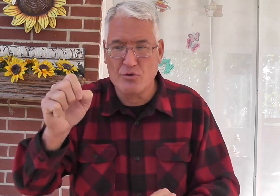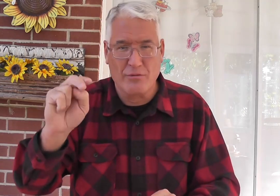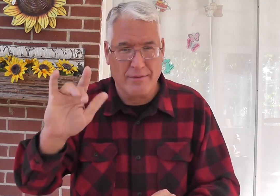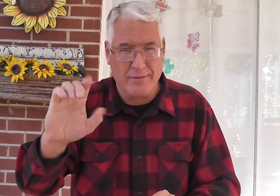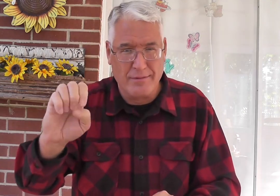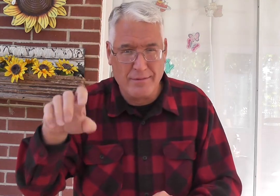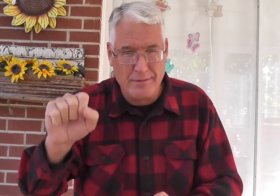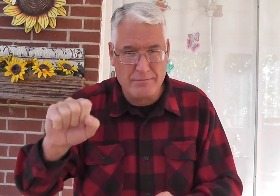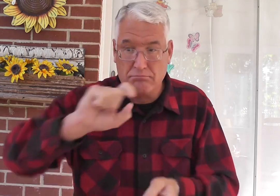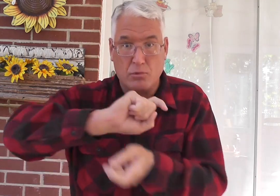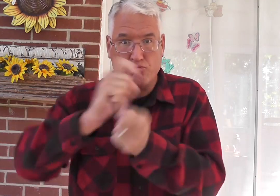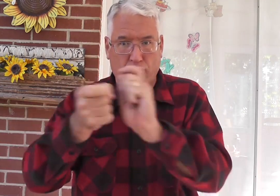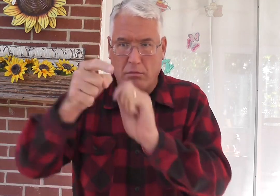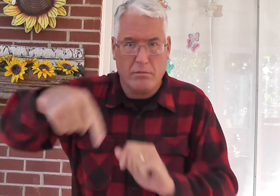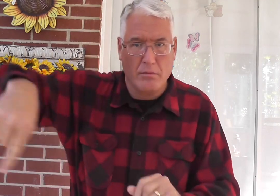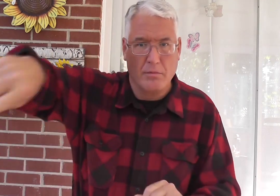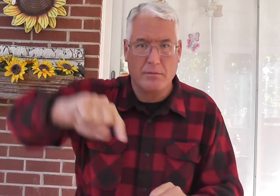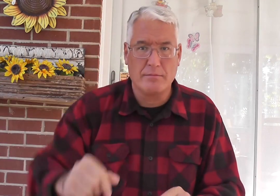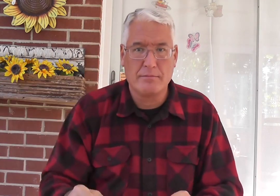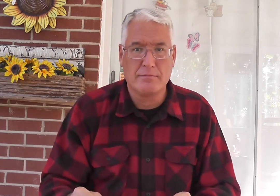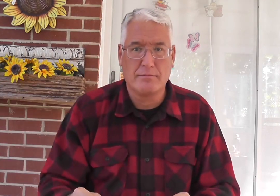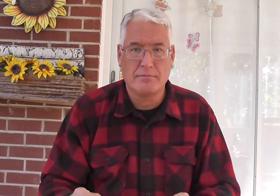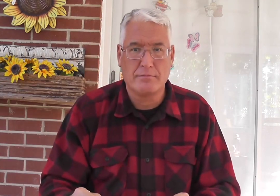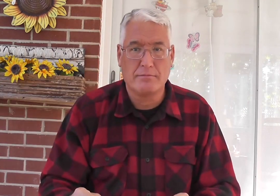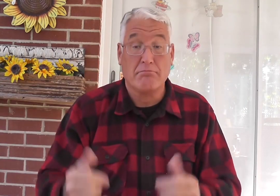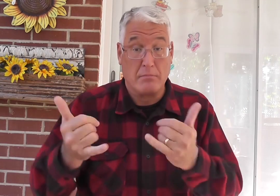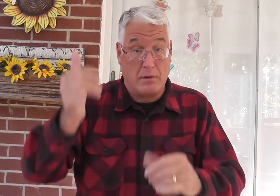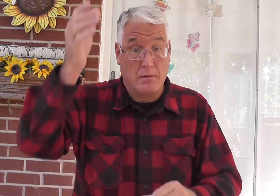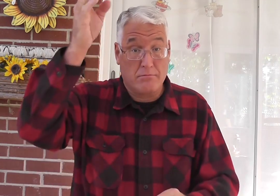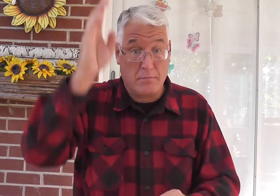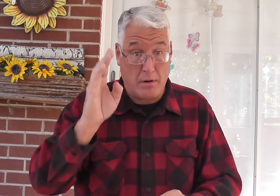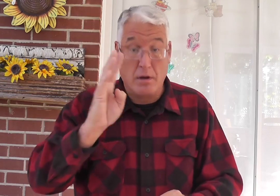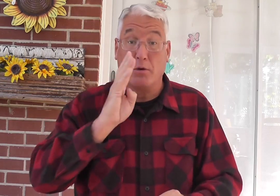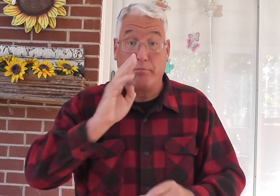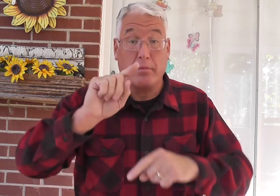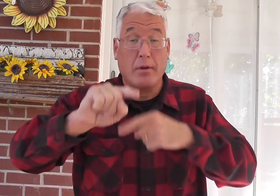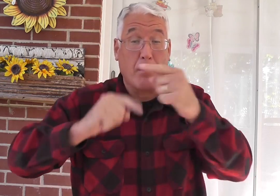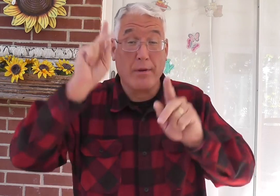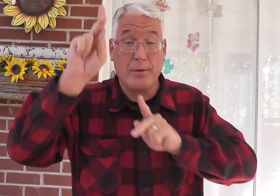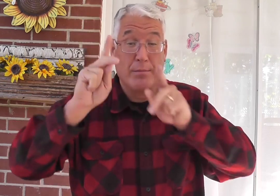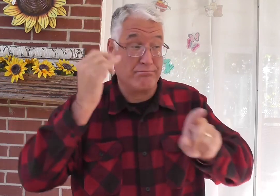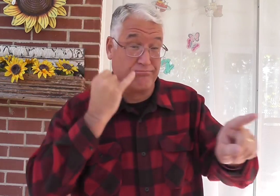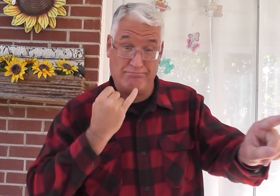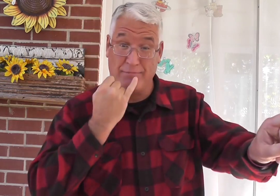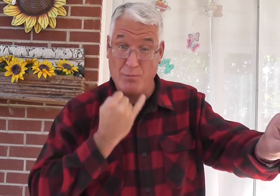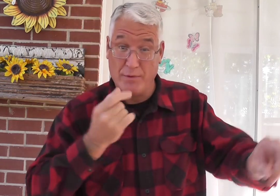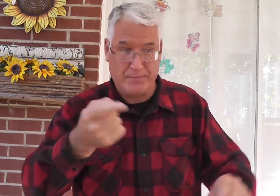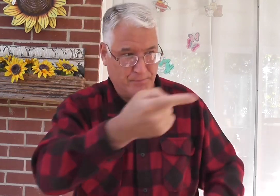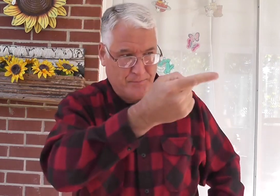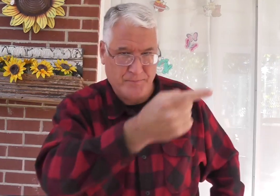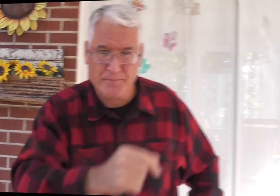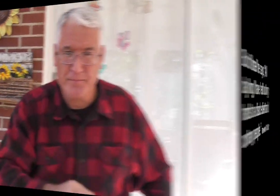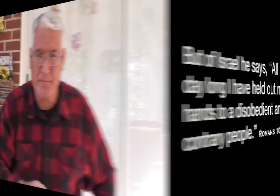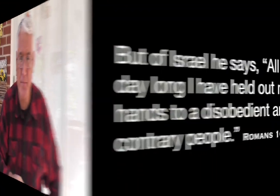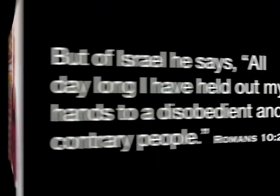people, the Gentiles, and he changed them. Now, God is speaking to the people of Israel.